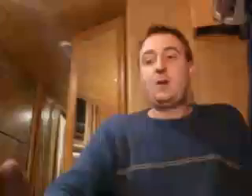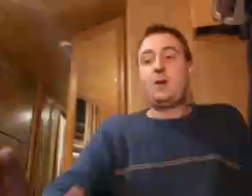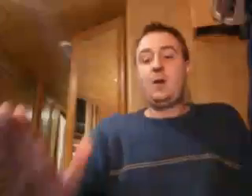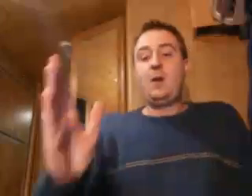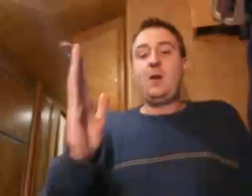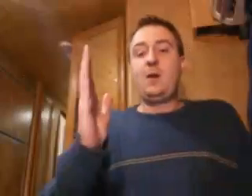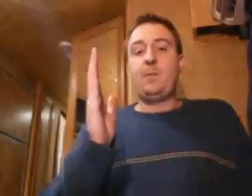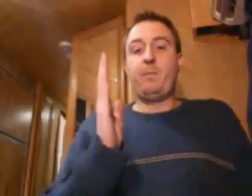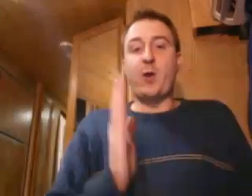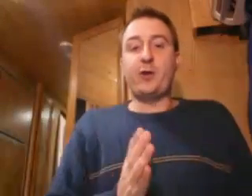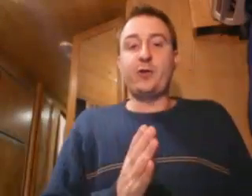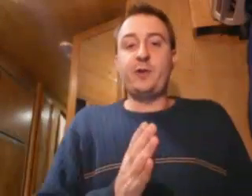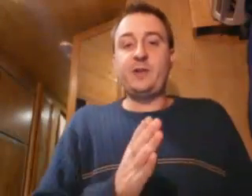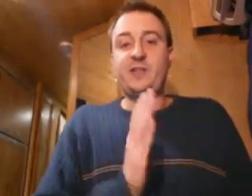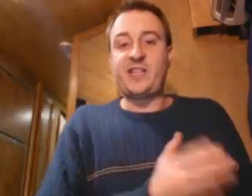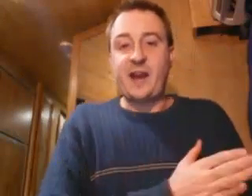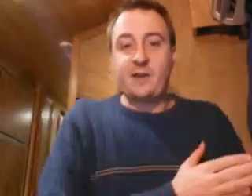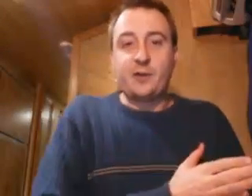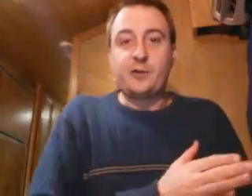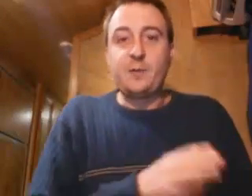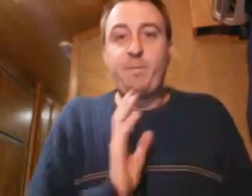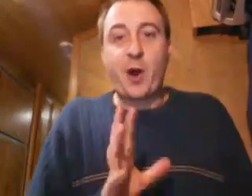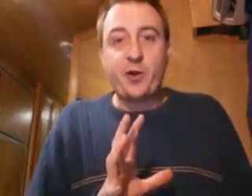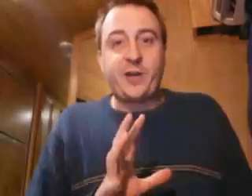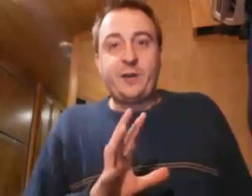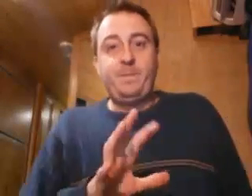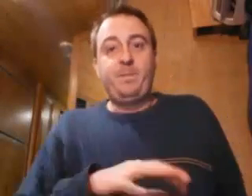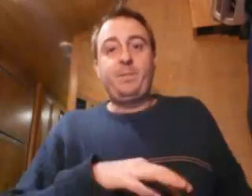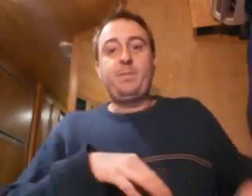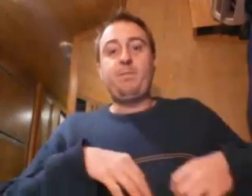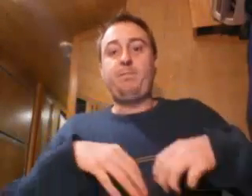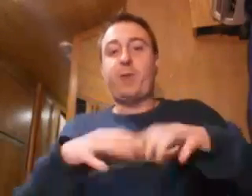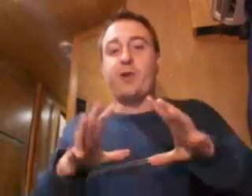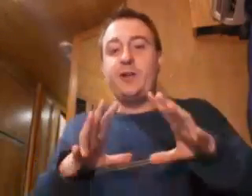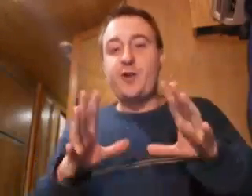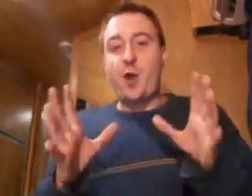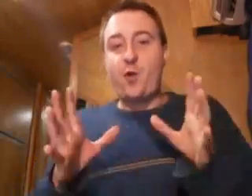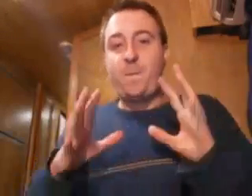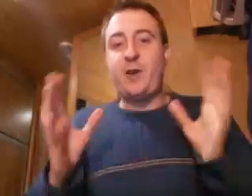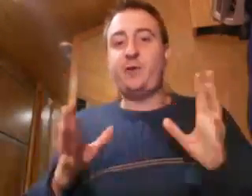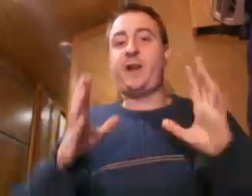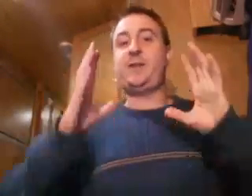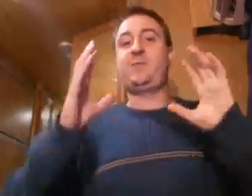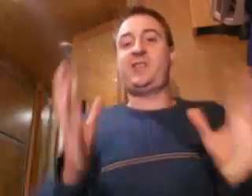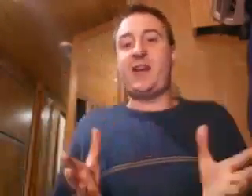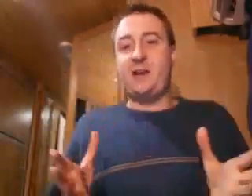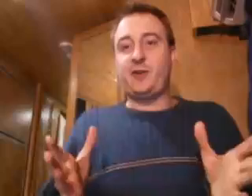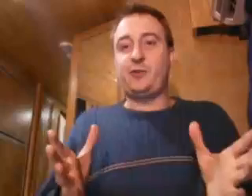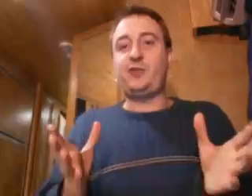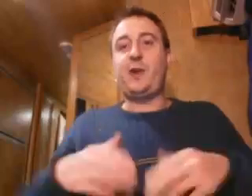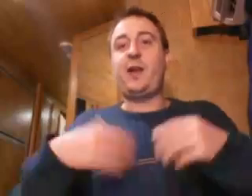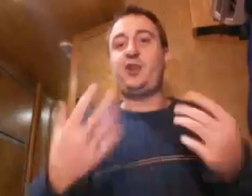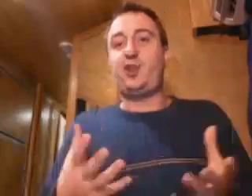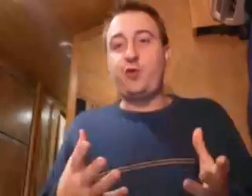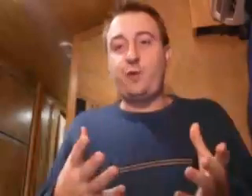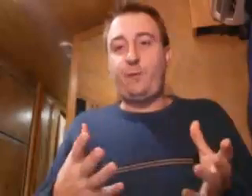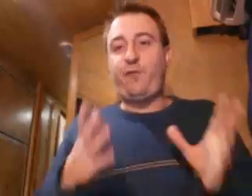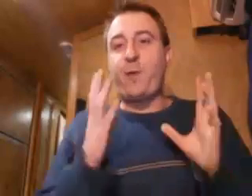Bernard Sanders, Bernie, Bernie no middle name Sanders, a Jew from